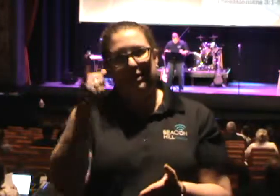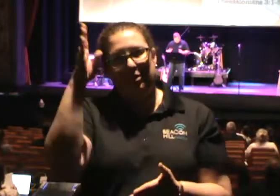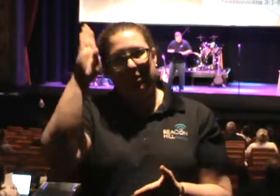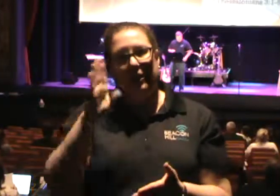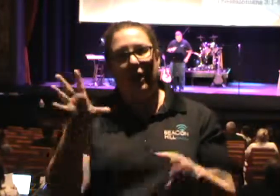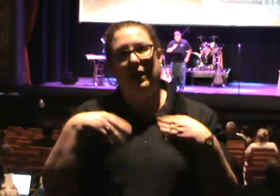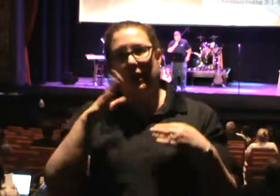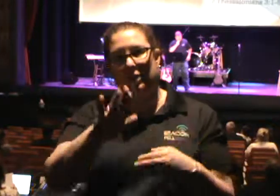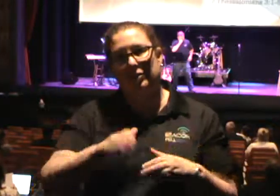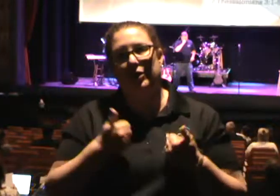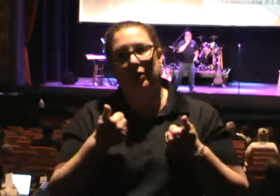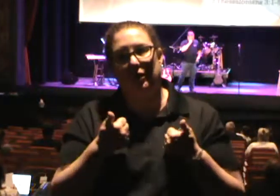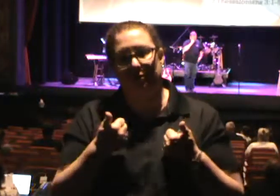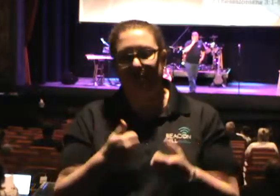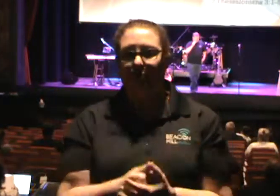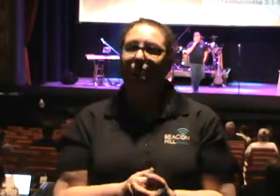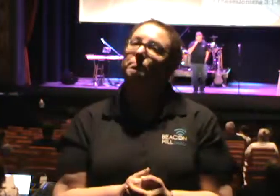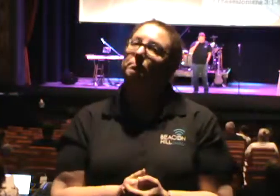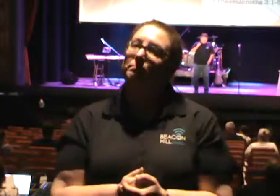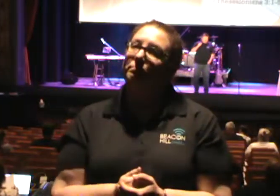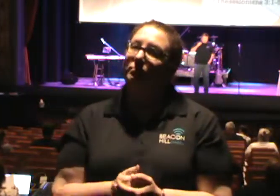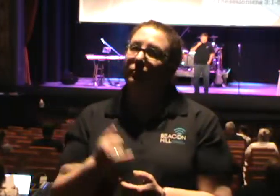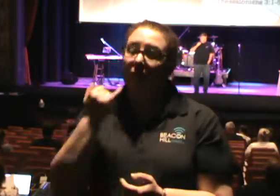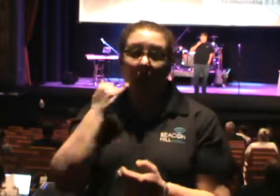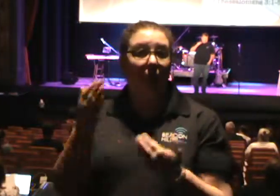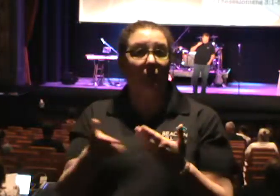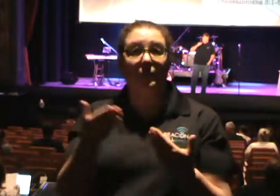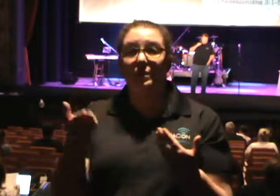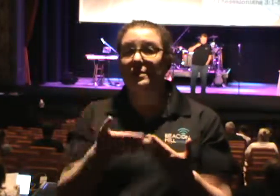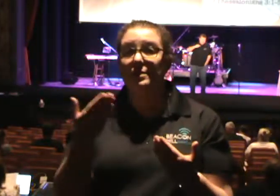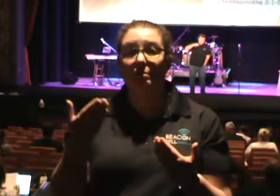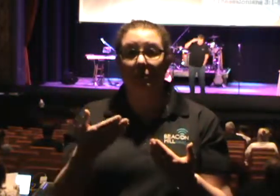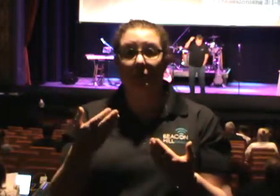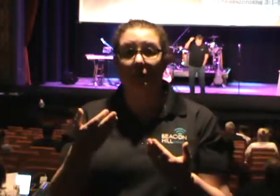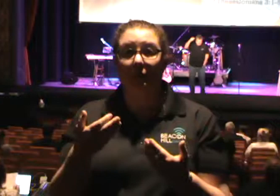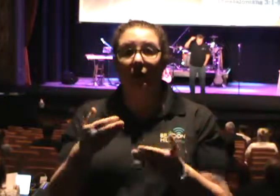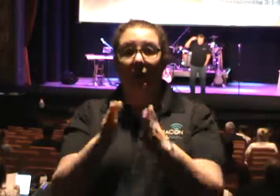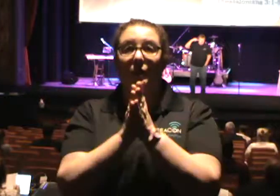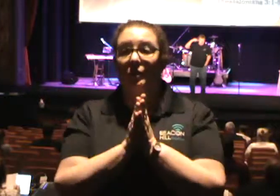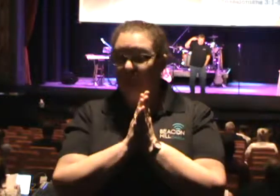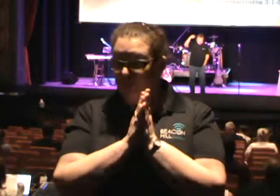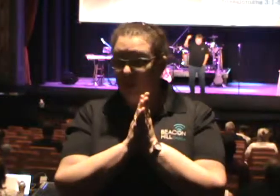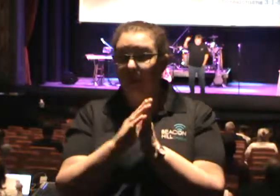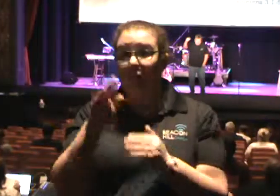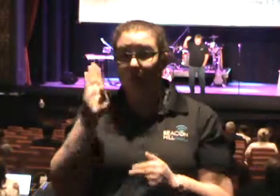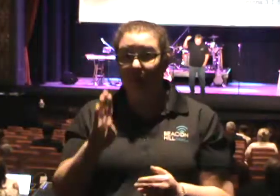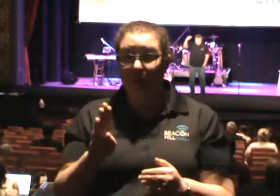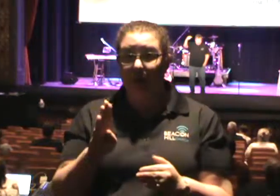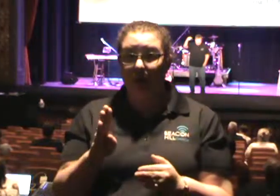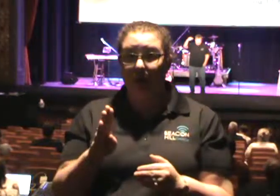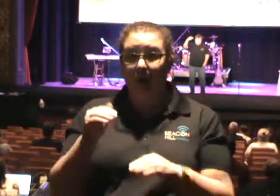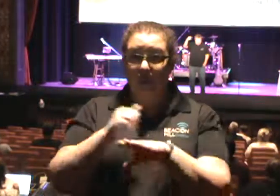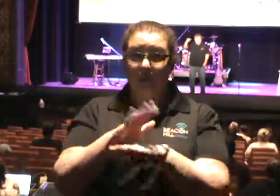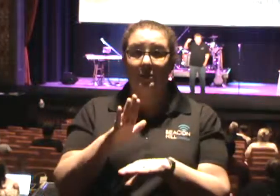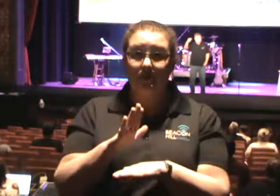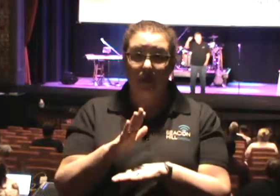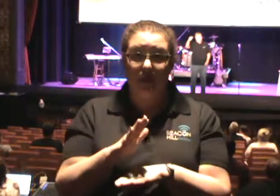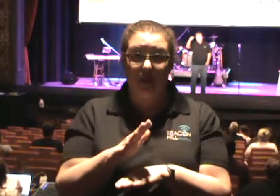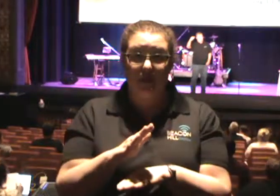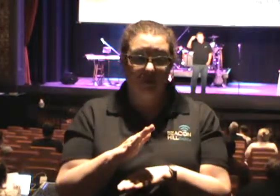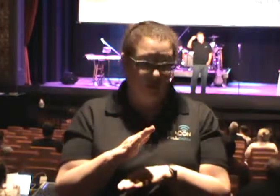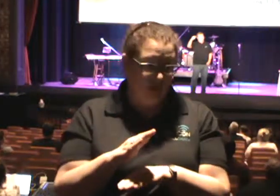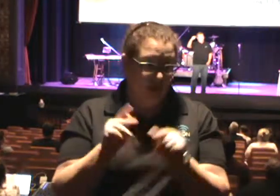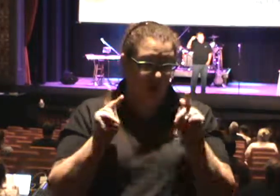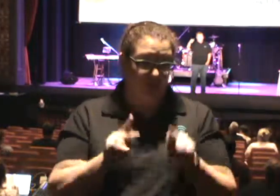But here's the deal. If it was simply as praying for God to send you somebody in your life,